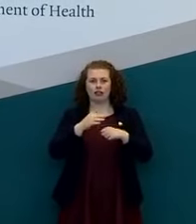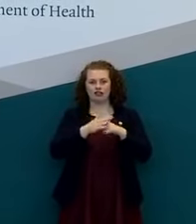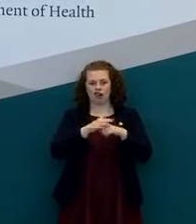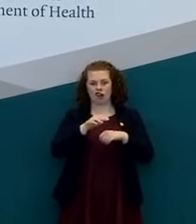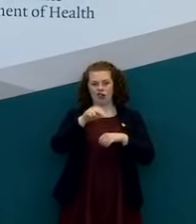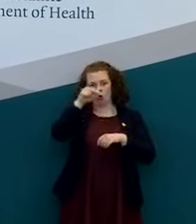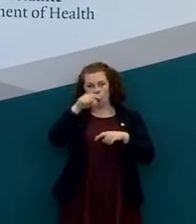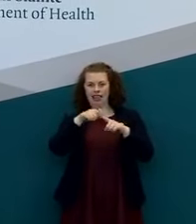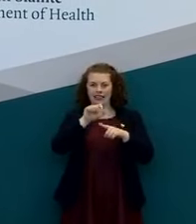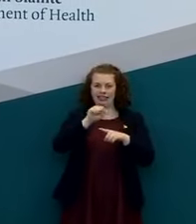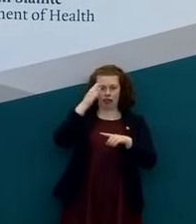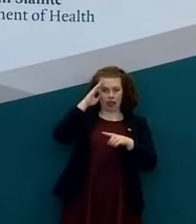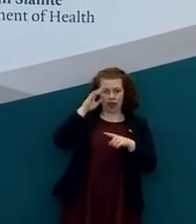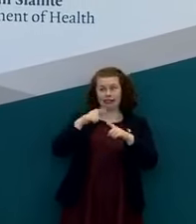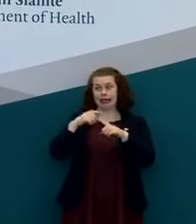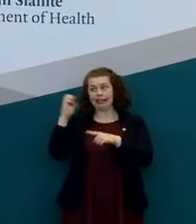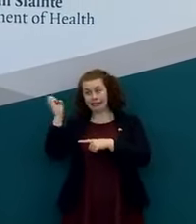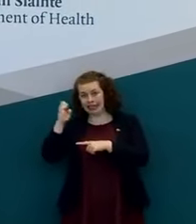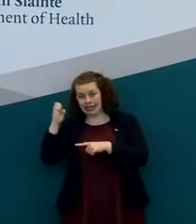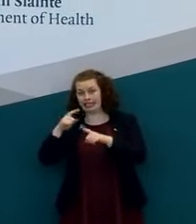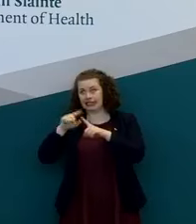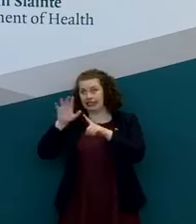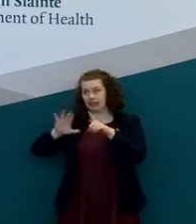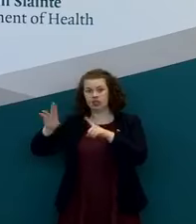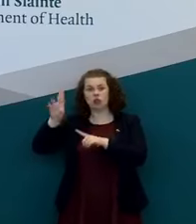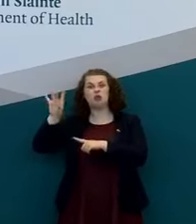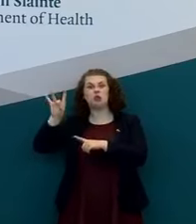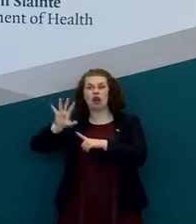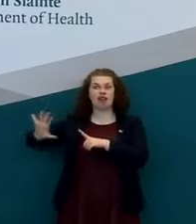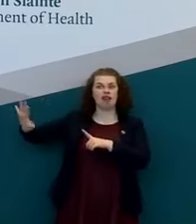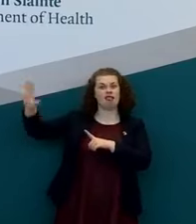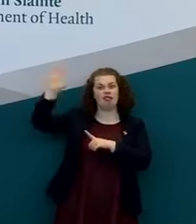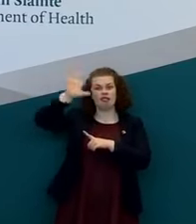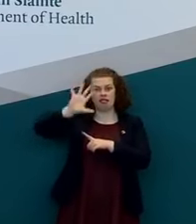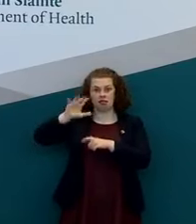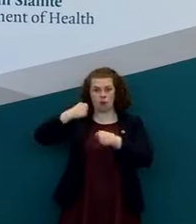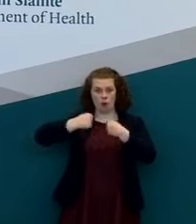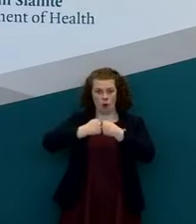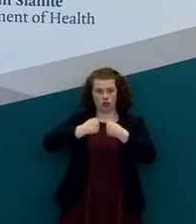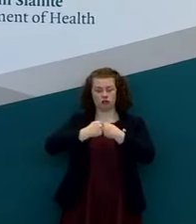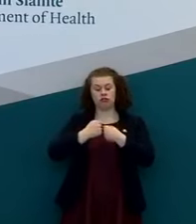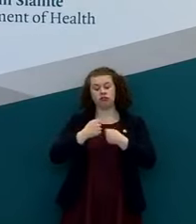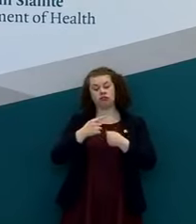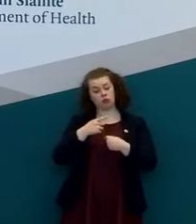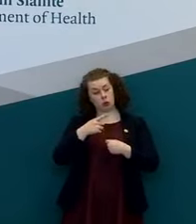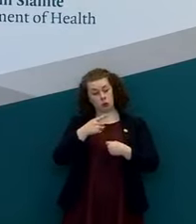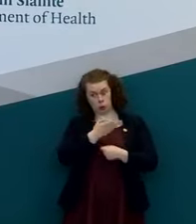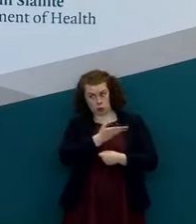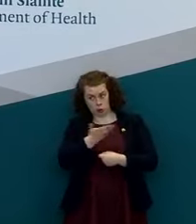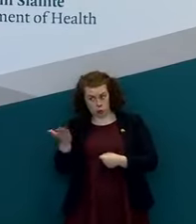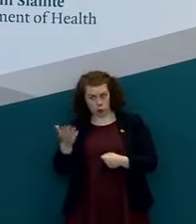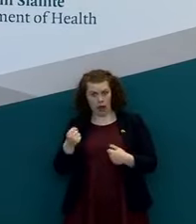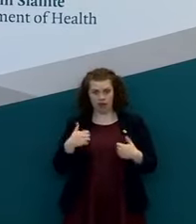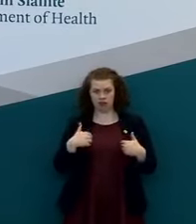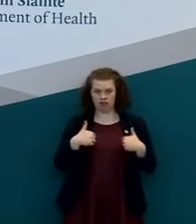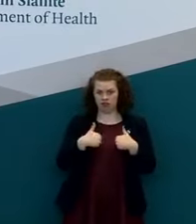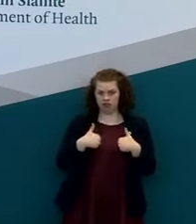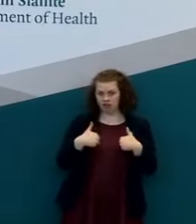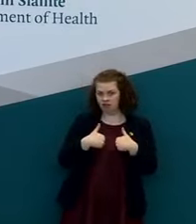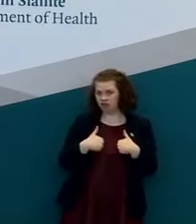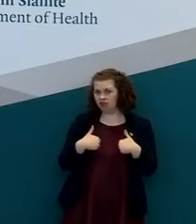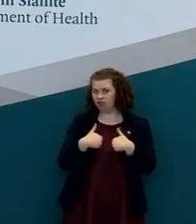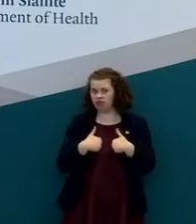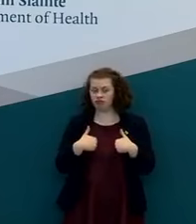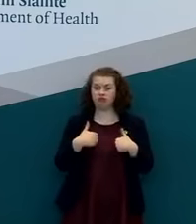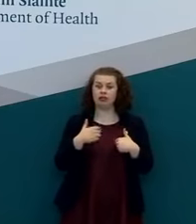um england and the rest of britain as well i suppose is there any fear that as the